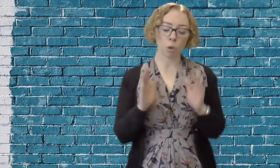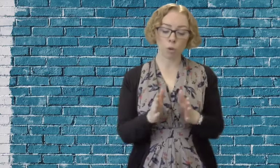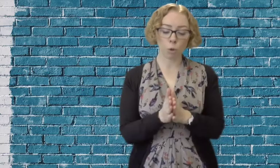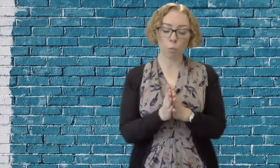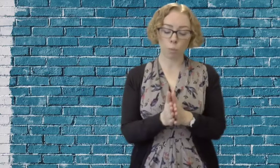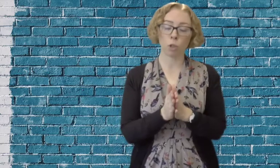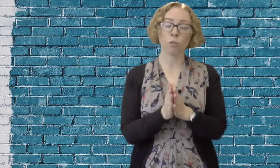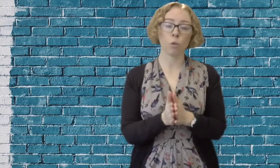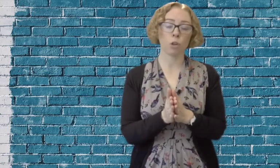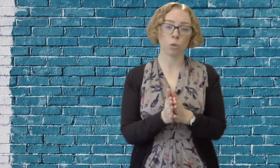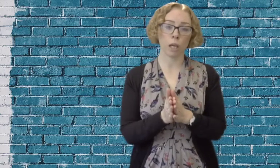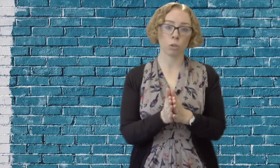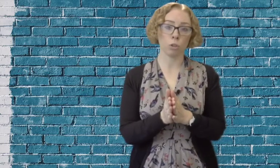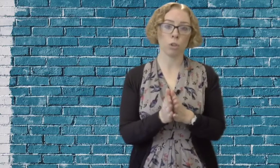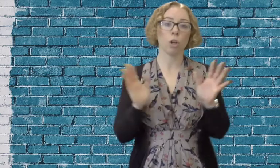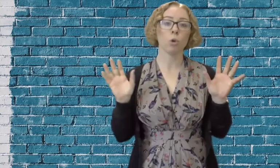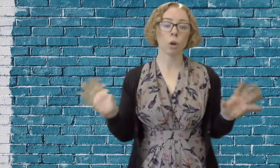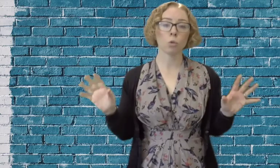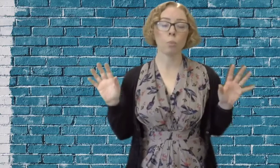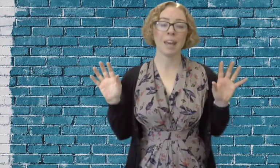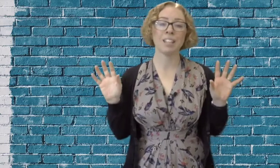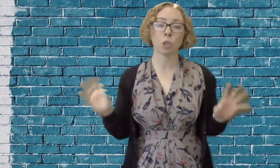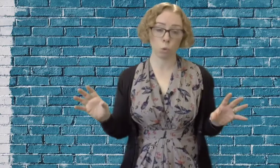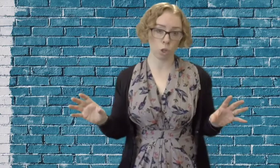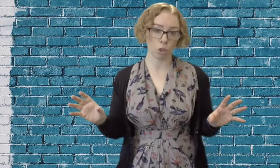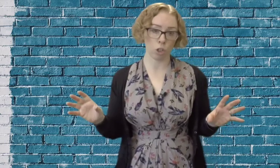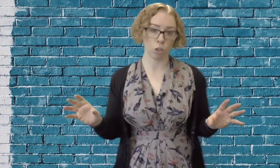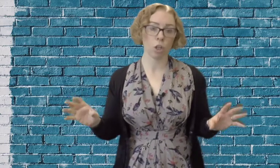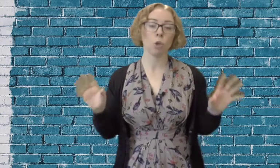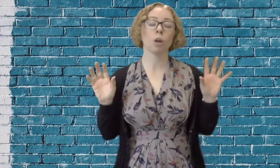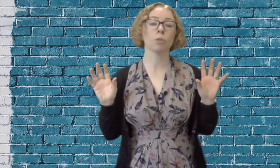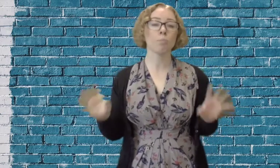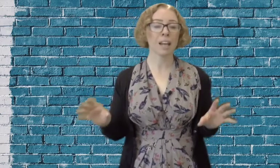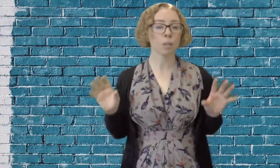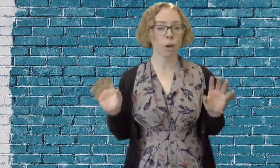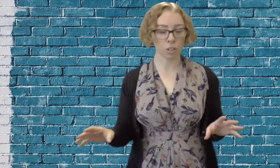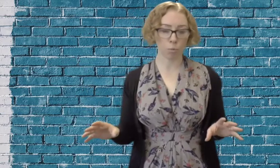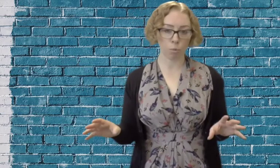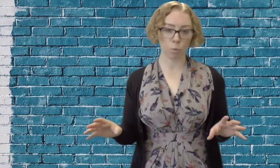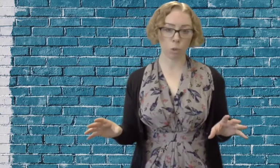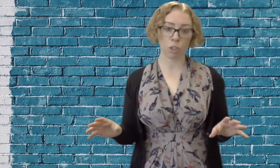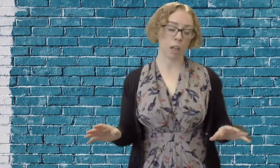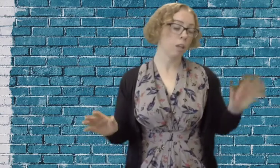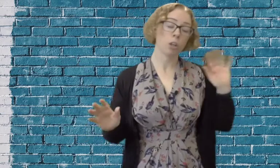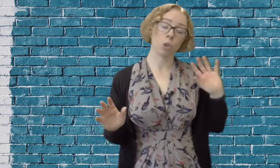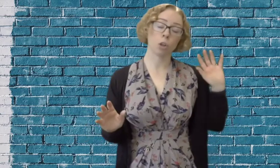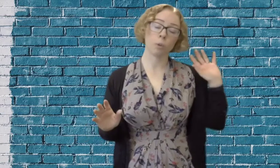if you put your property on at four hundred thousand you're going to appear in two searches. You're going to maximize the number of people that see it. So you're going to be